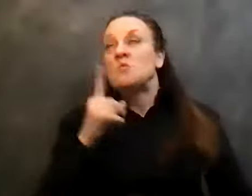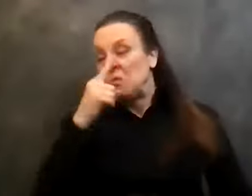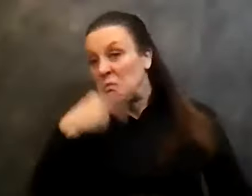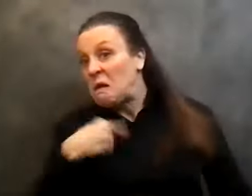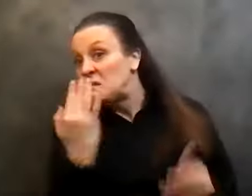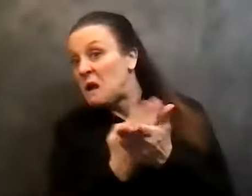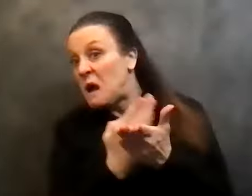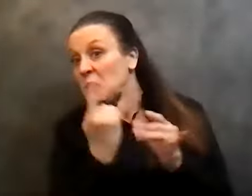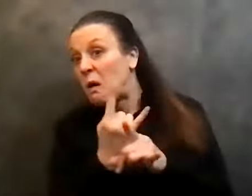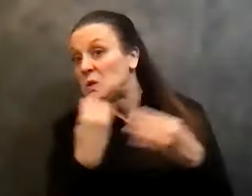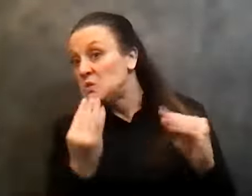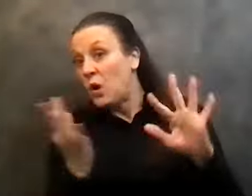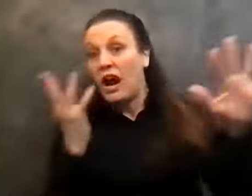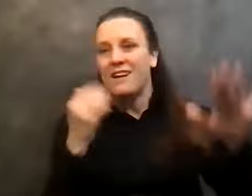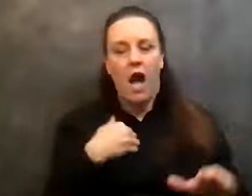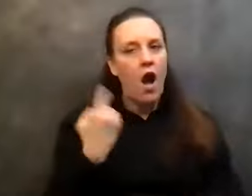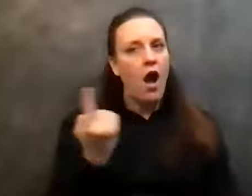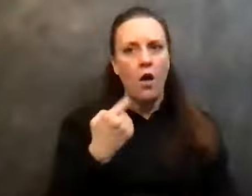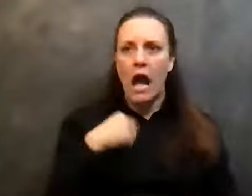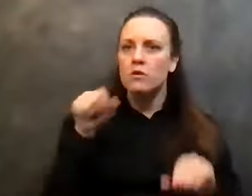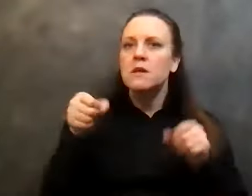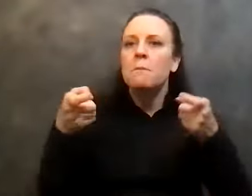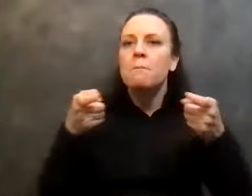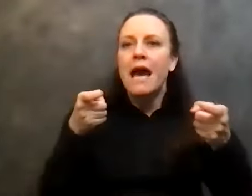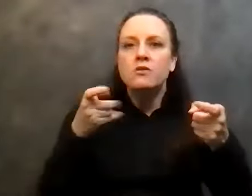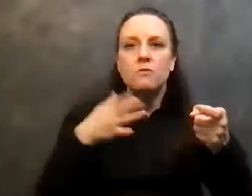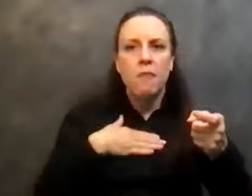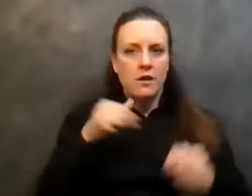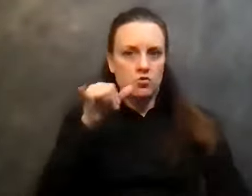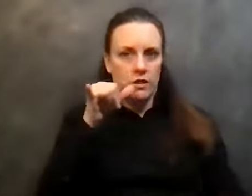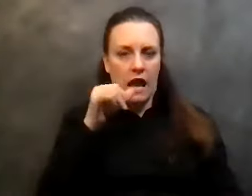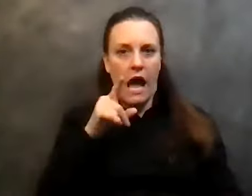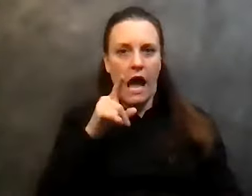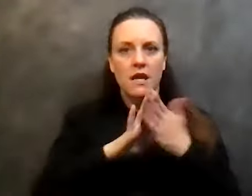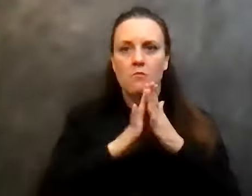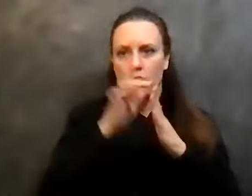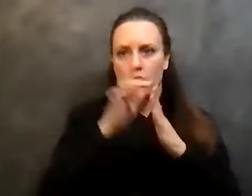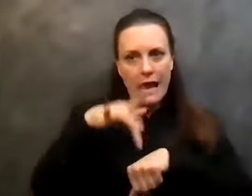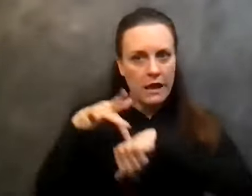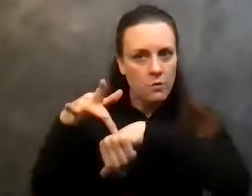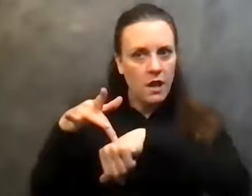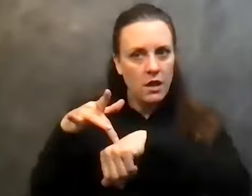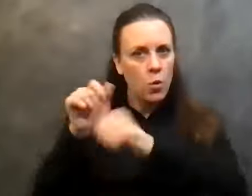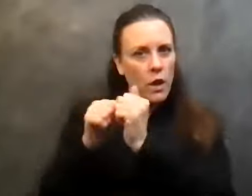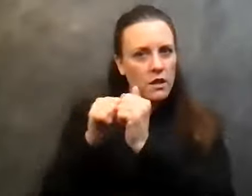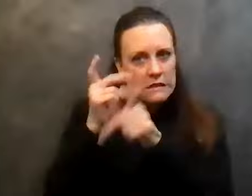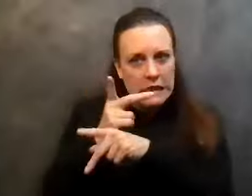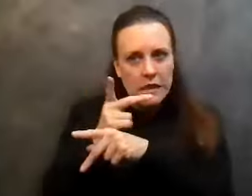uh, my, my drinking and I became really, really preoccupied, uh, with it. And from the